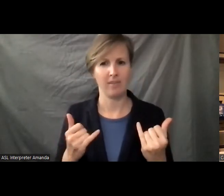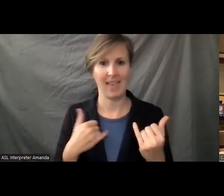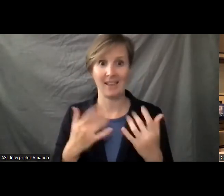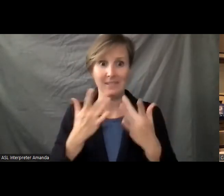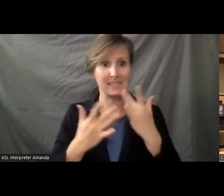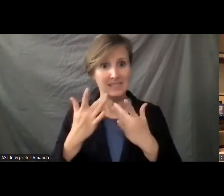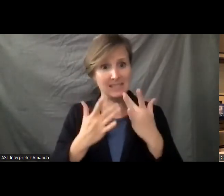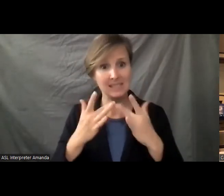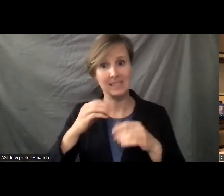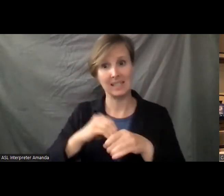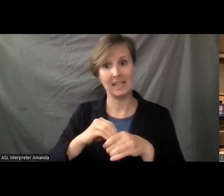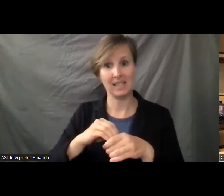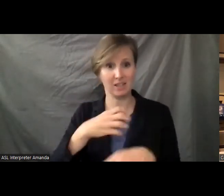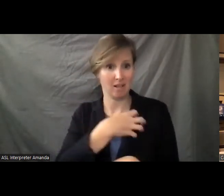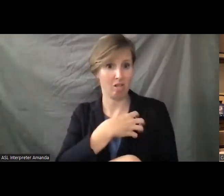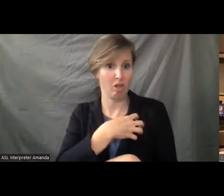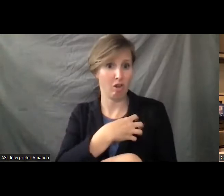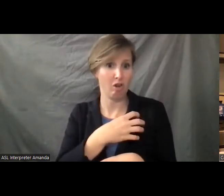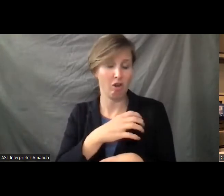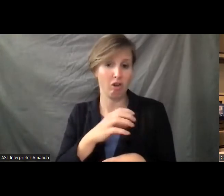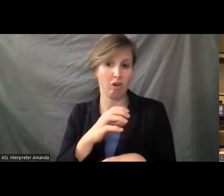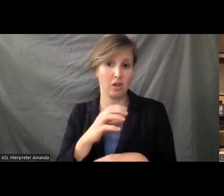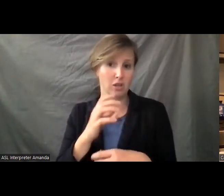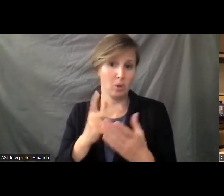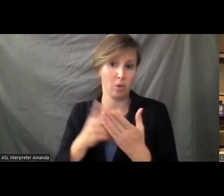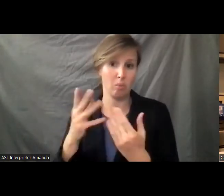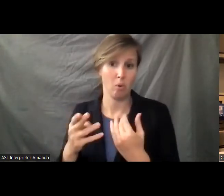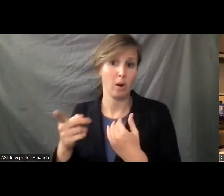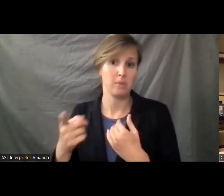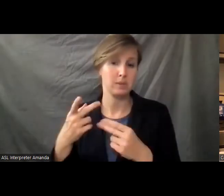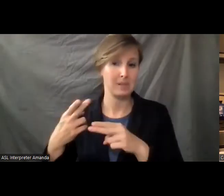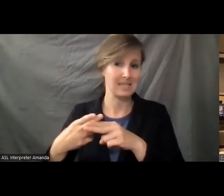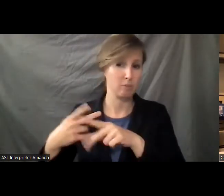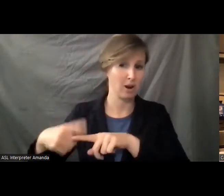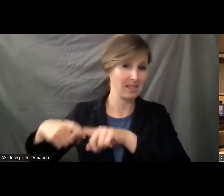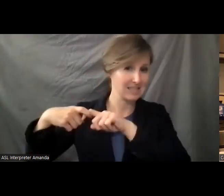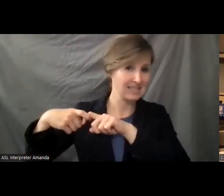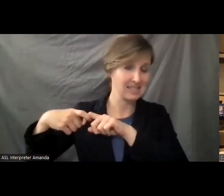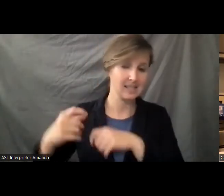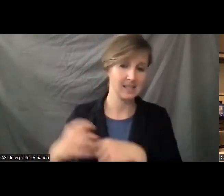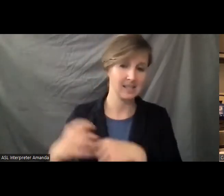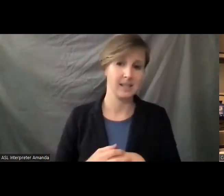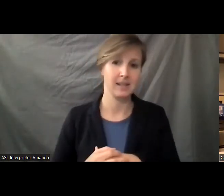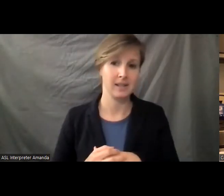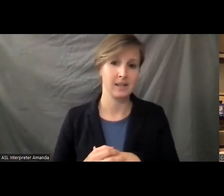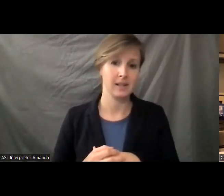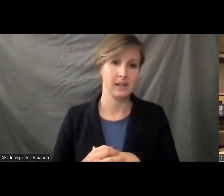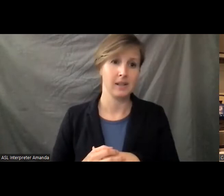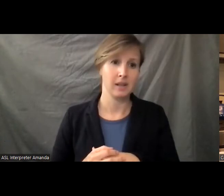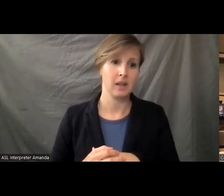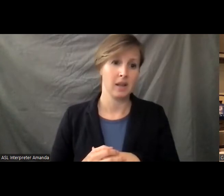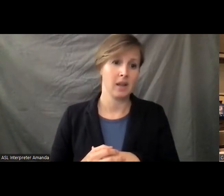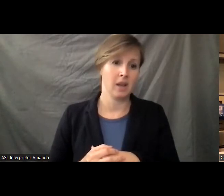in the law enforcement officers. Um, so the program has actually been temporarily suspended and I